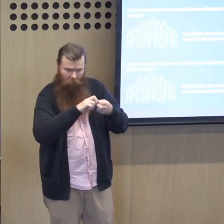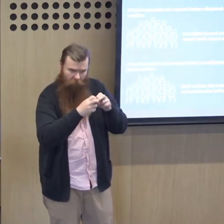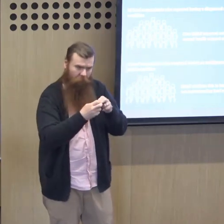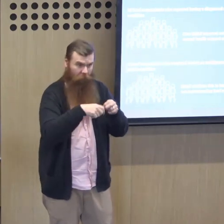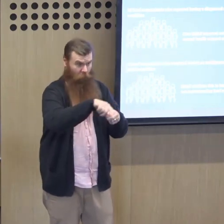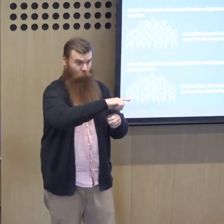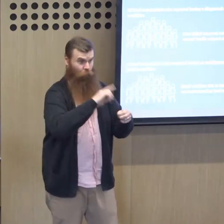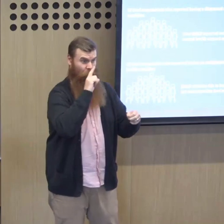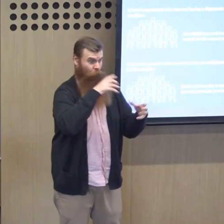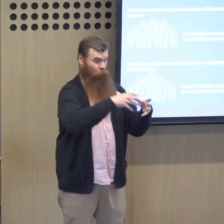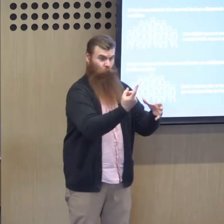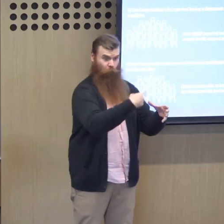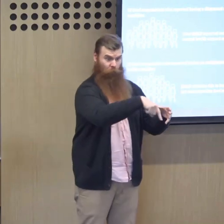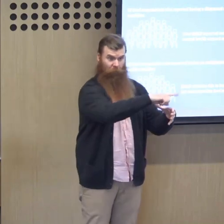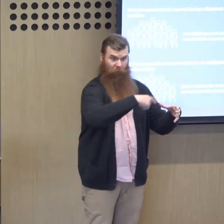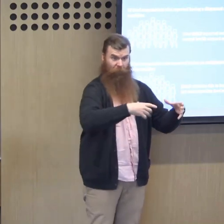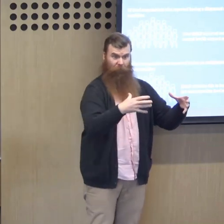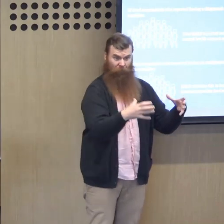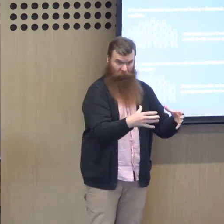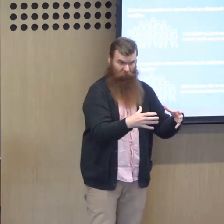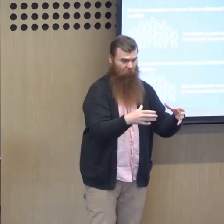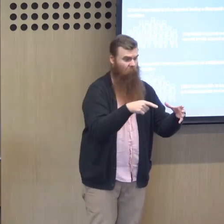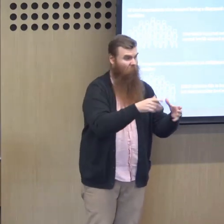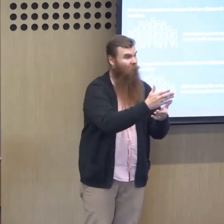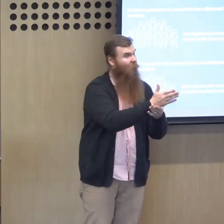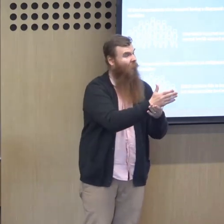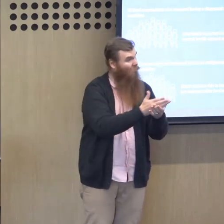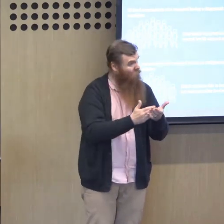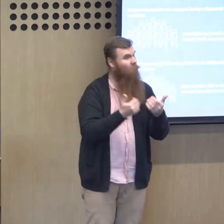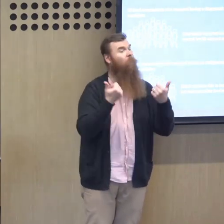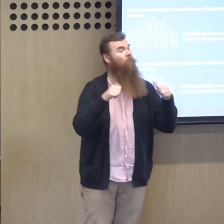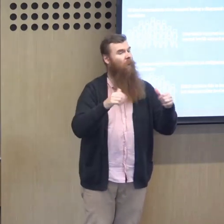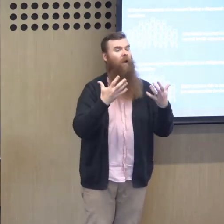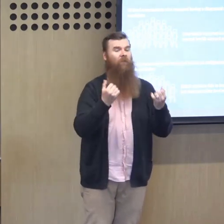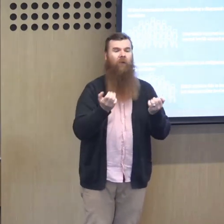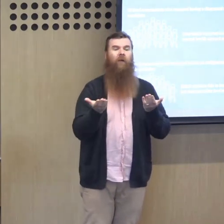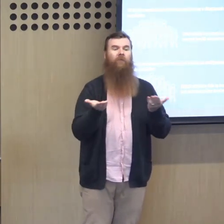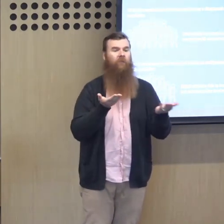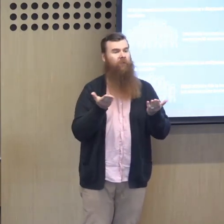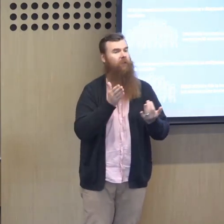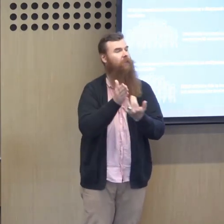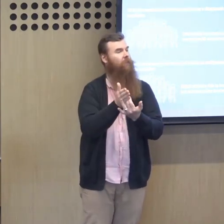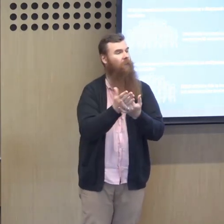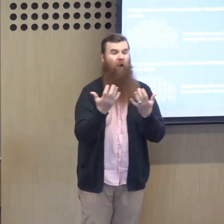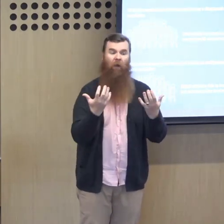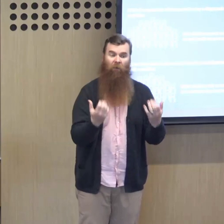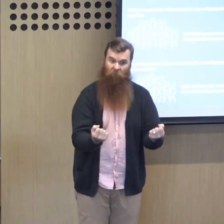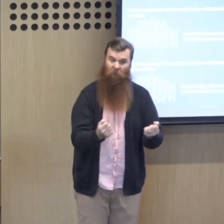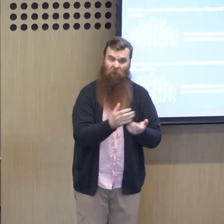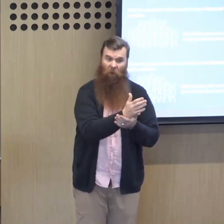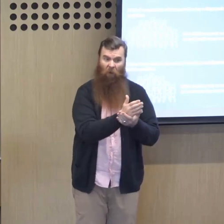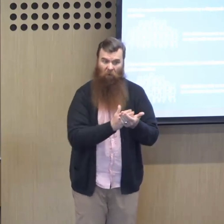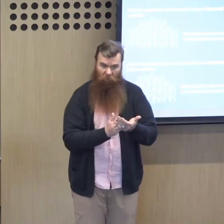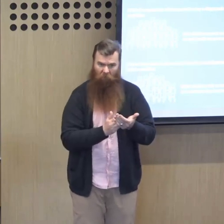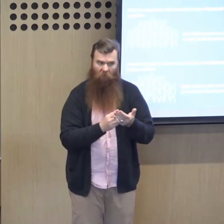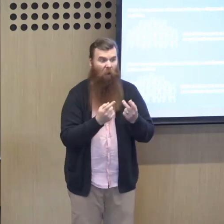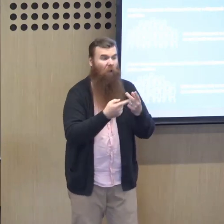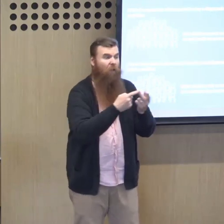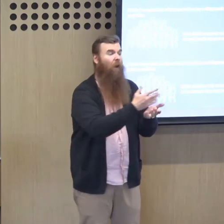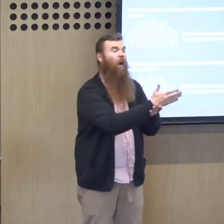formal medical structures. And then they were able to then access services based on